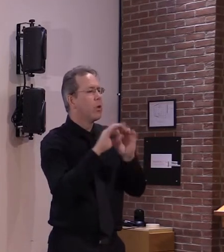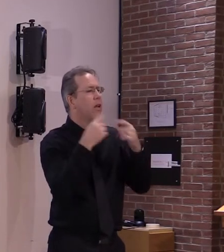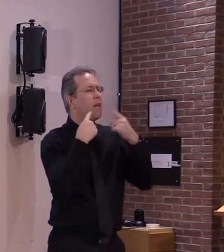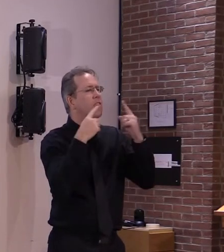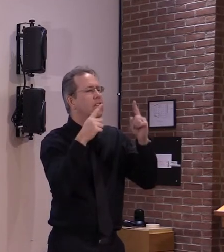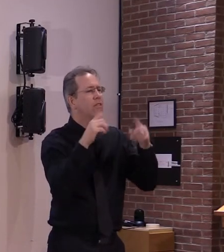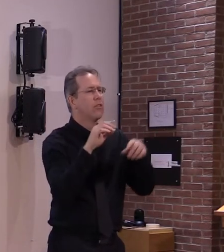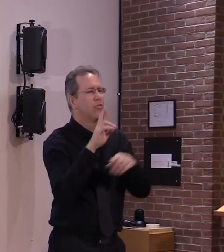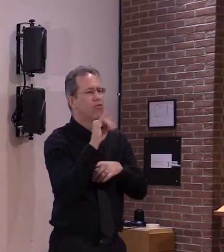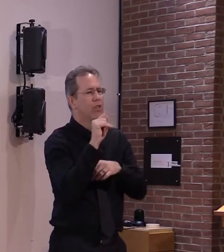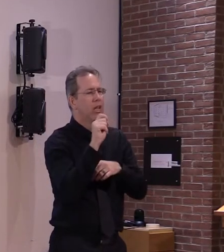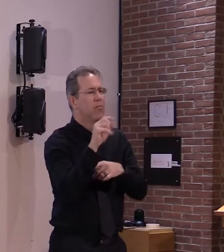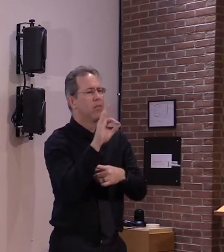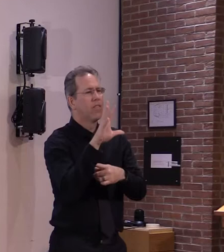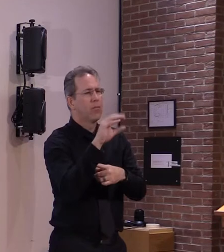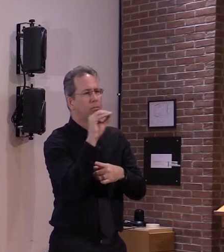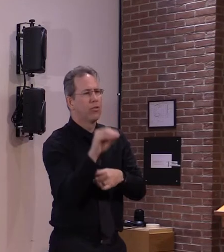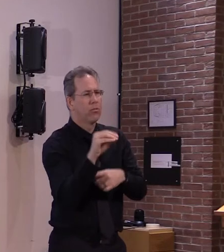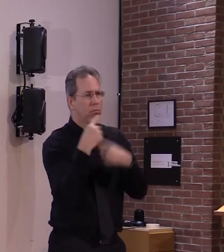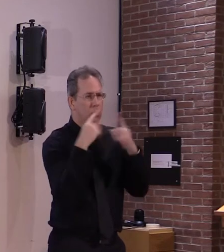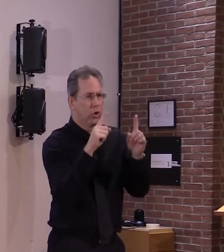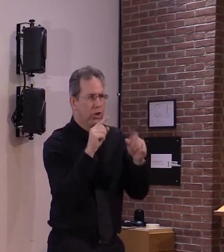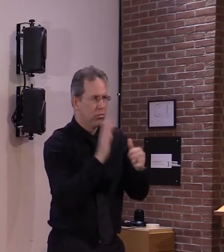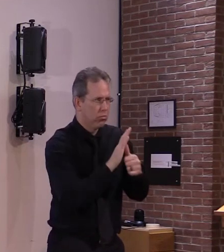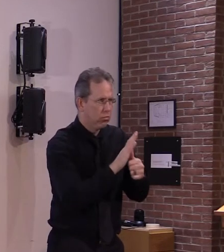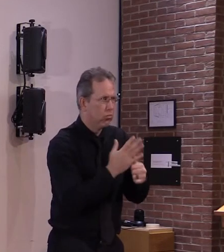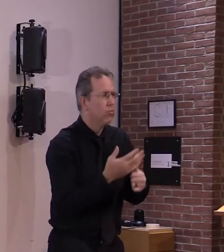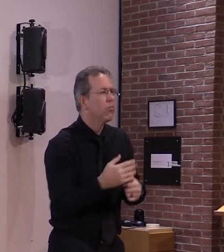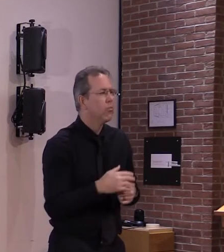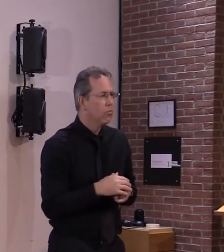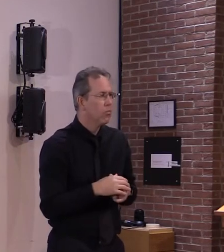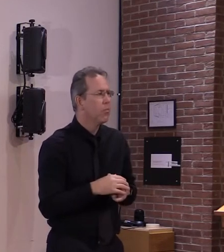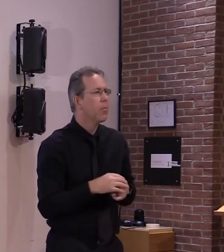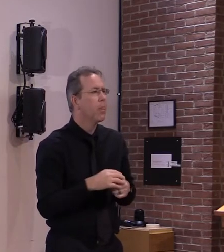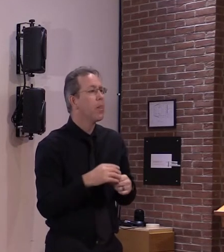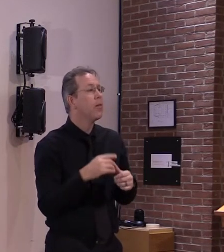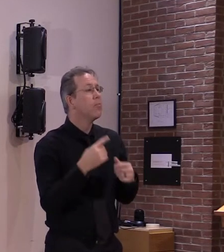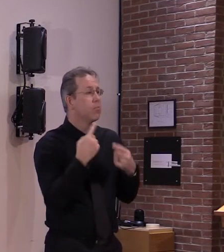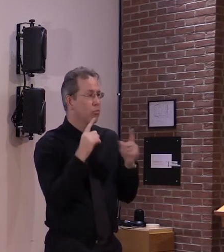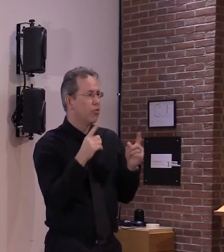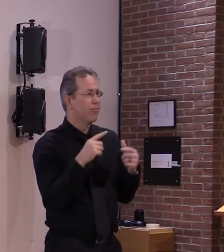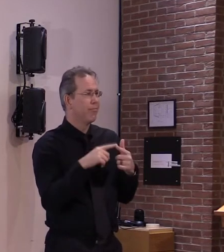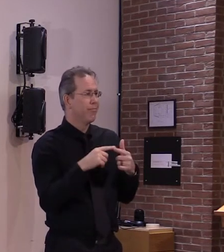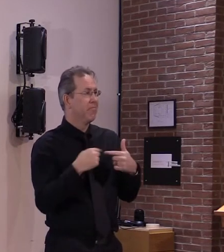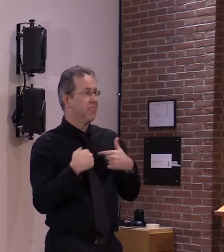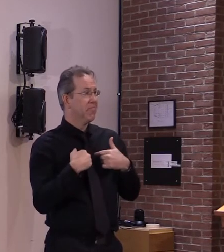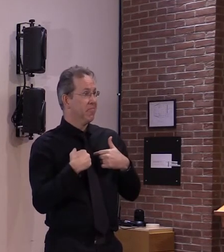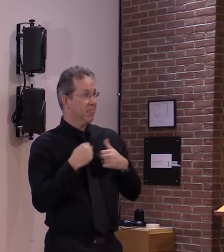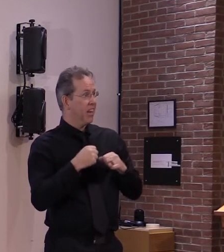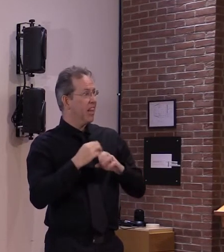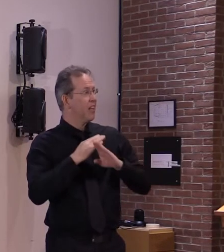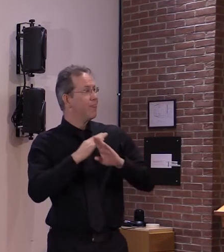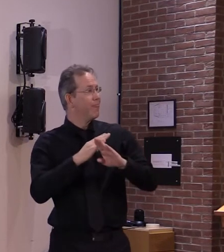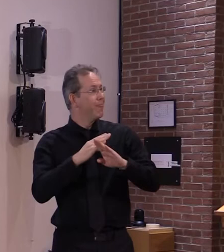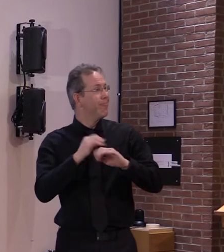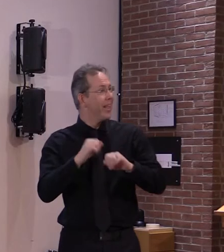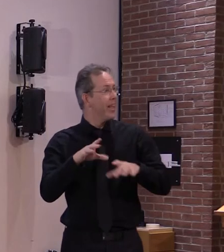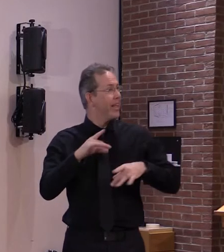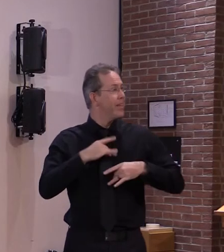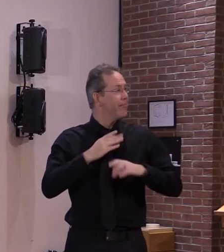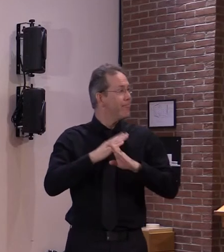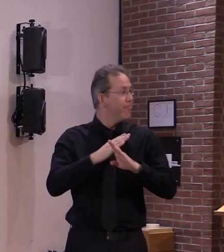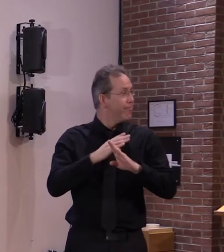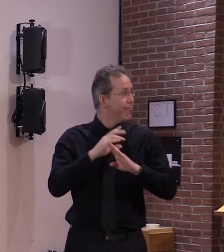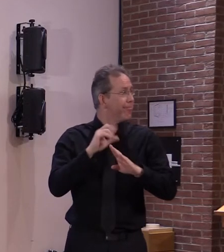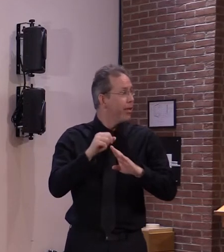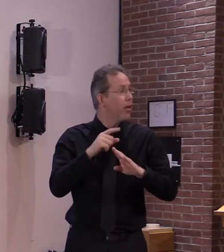transmit active virus to others or not i mentioned in my opening comments that there wasn't